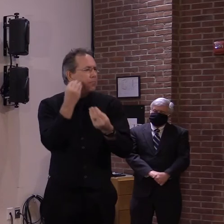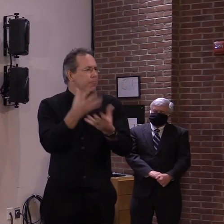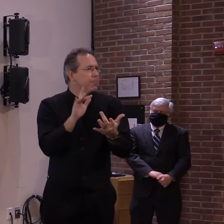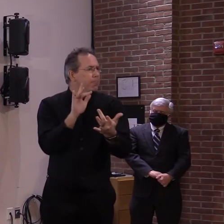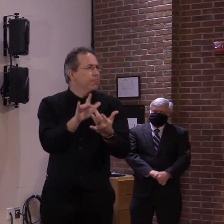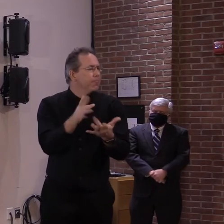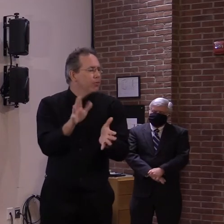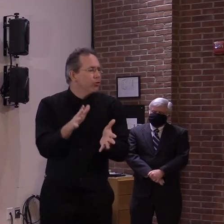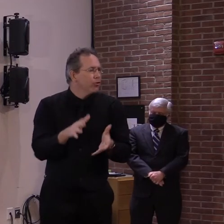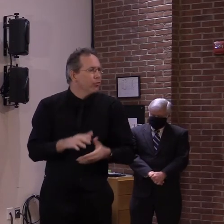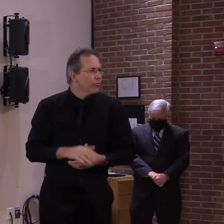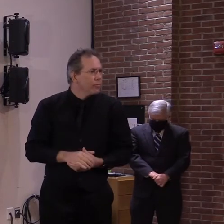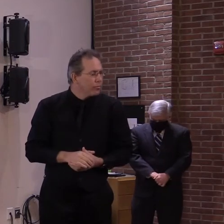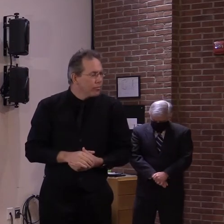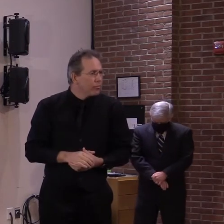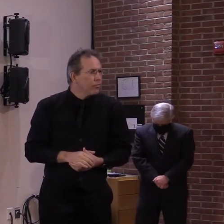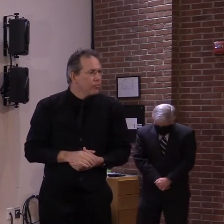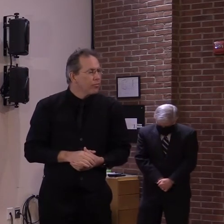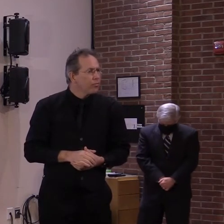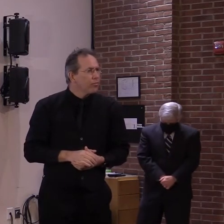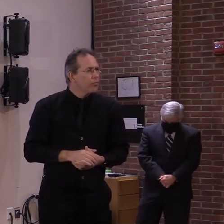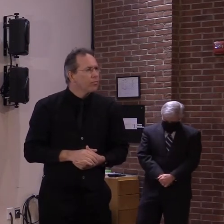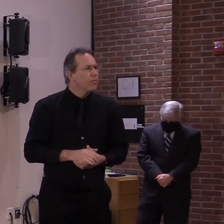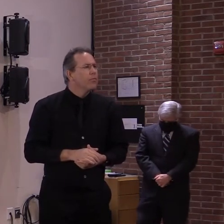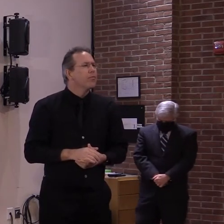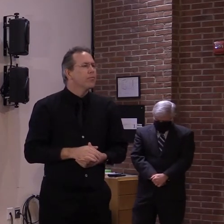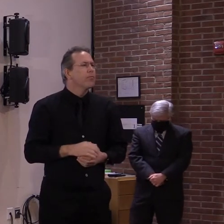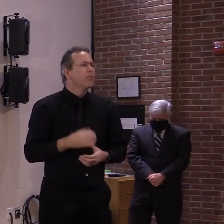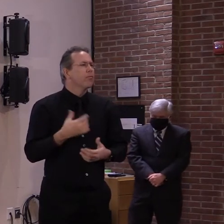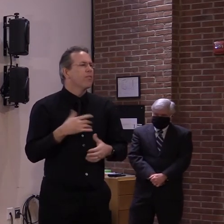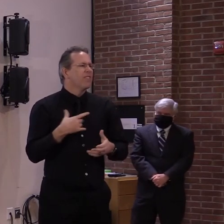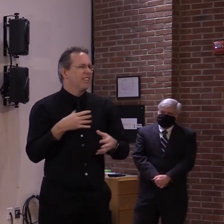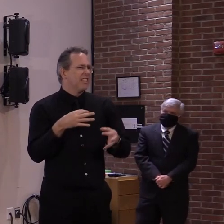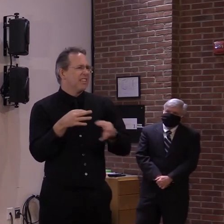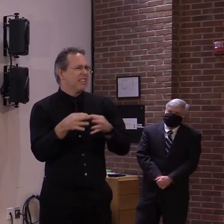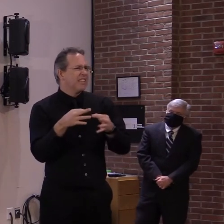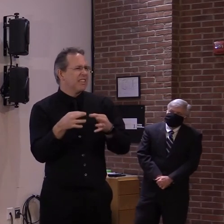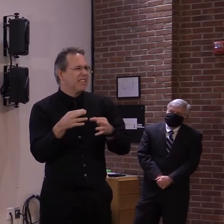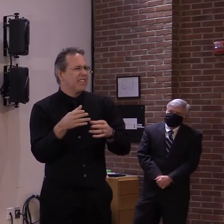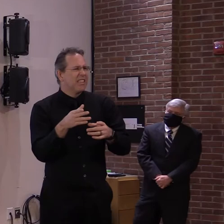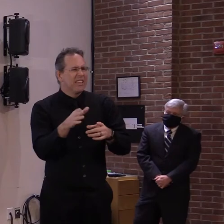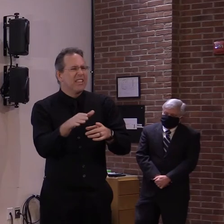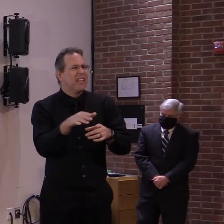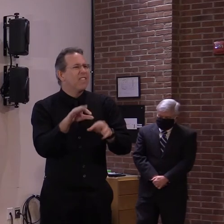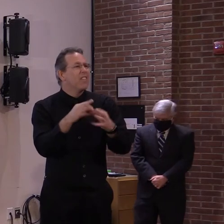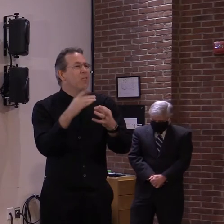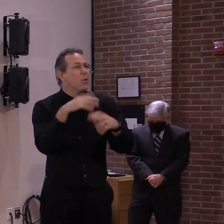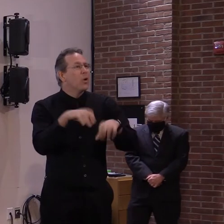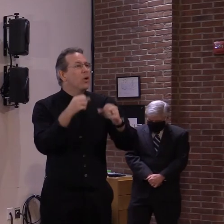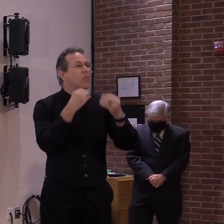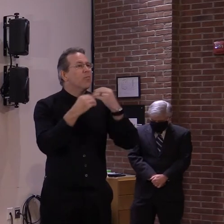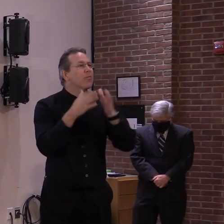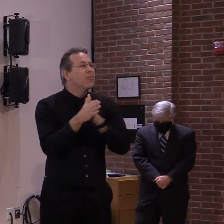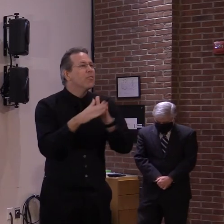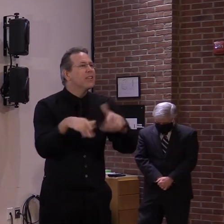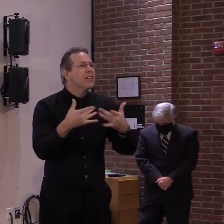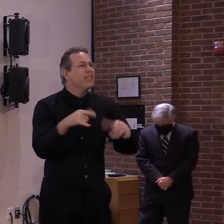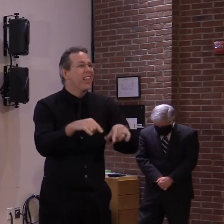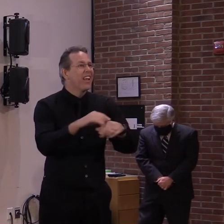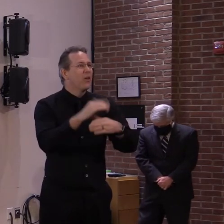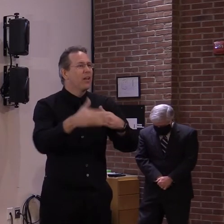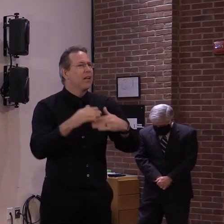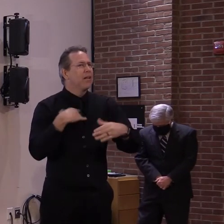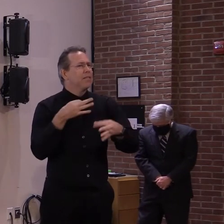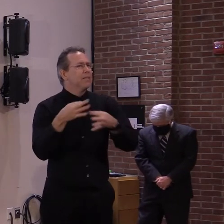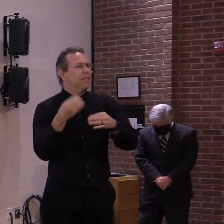them and, uh, to convince them, uh, pick another day, uh, that this isn't the time. Uh, we, we don't, we aren't